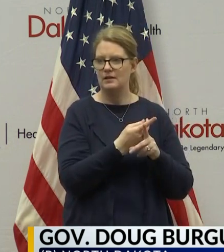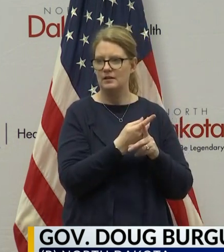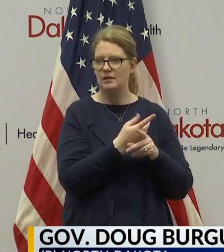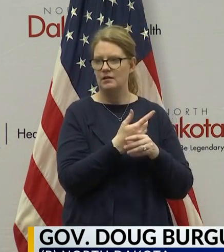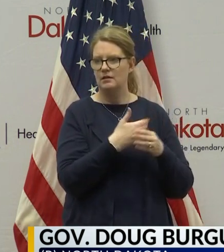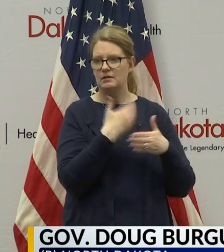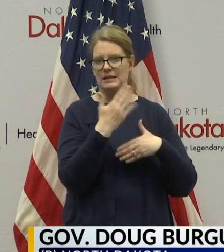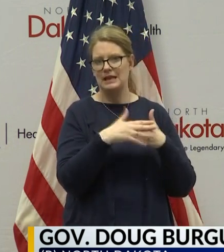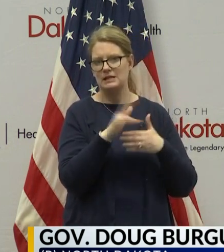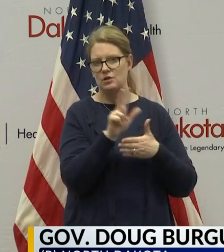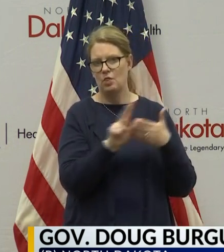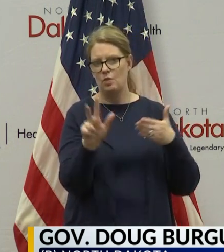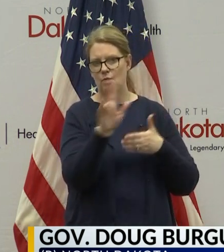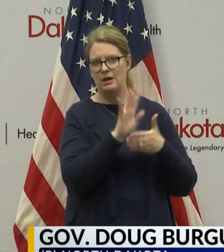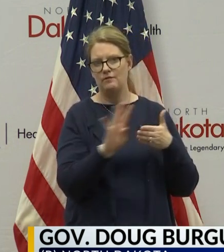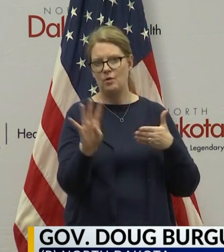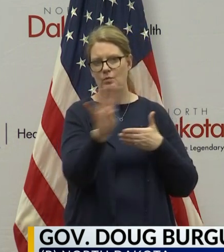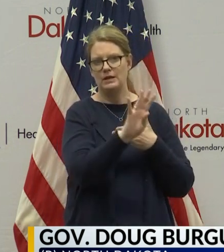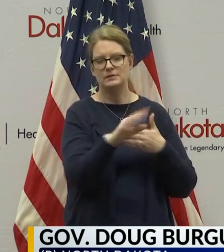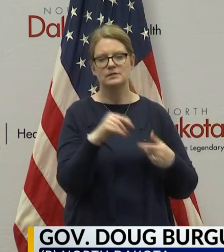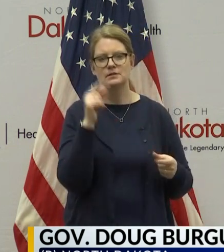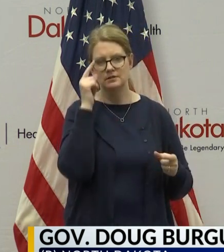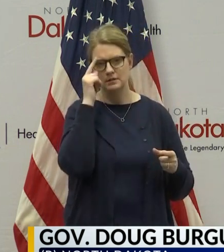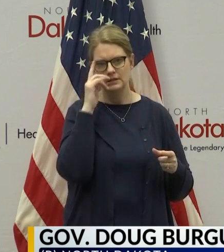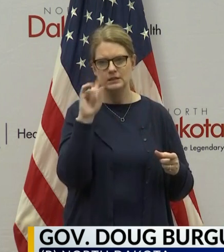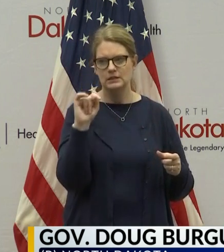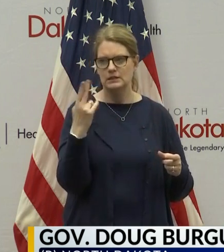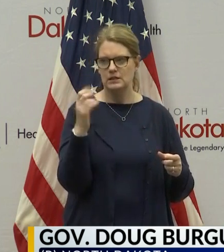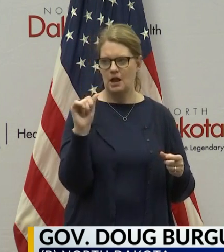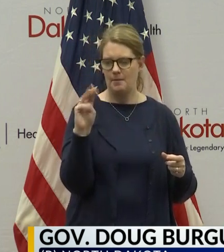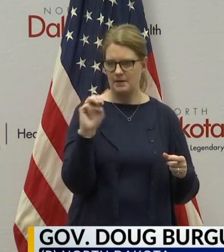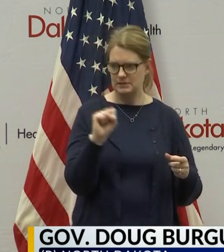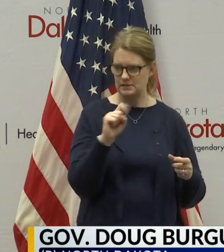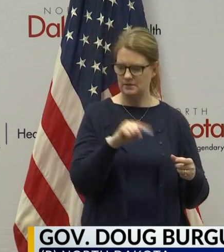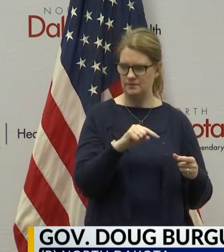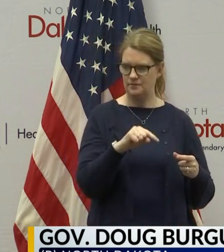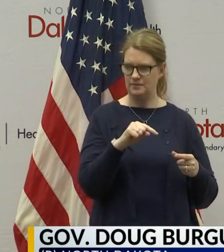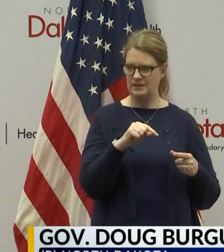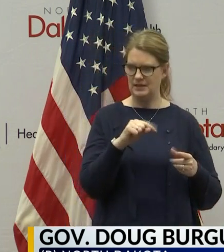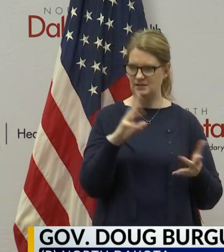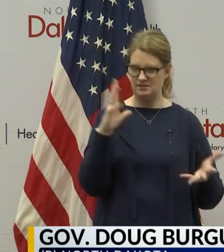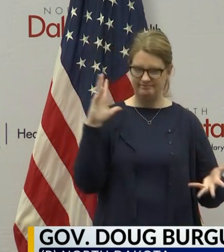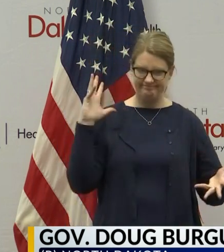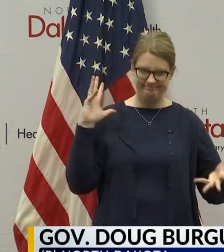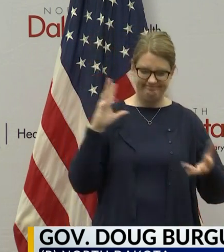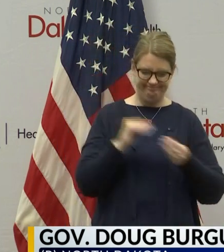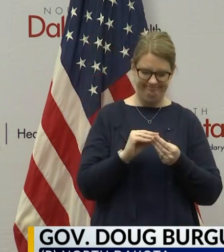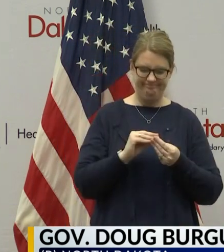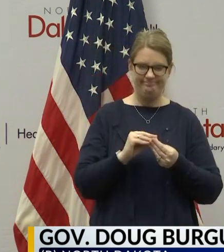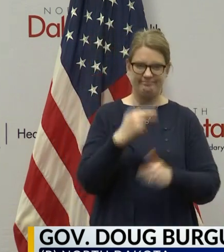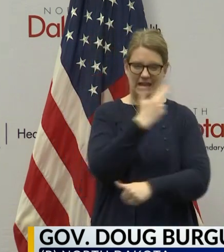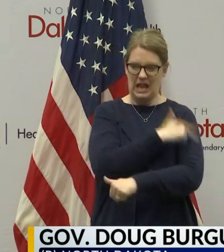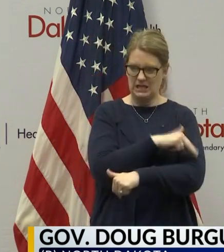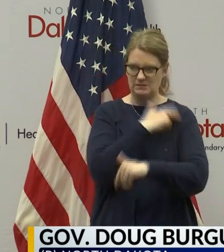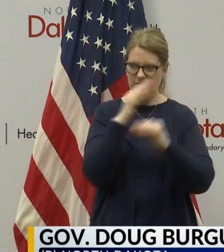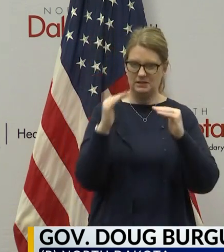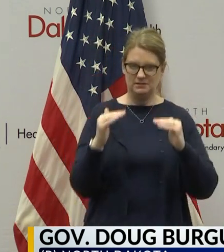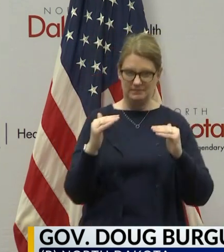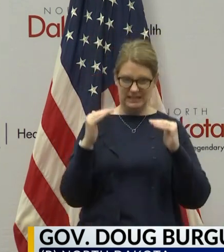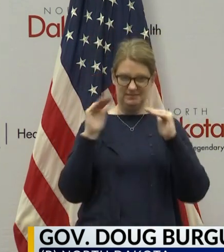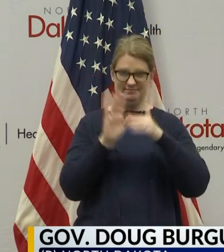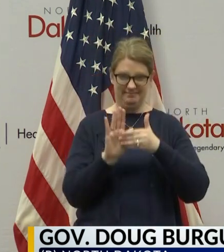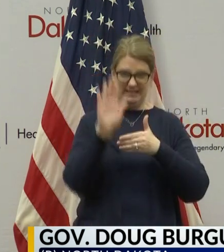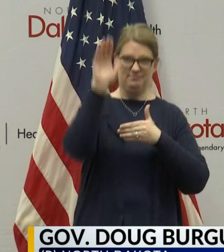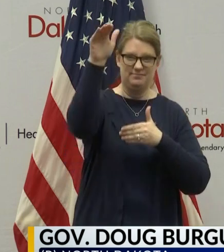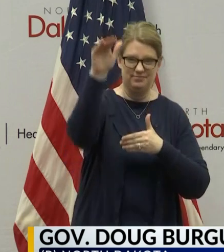two to three to four weeks. Uh, Thomas, what we're doing is, uh, this comprehensive hospital surge planning, the surge planning